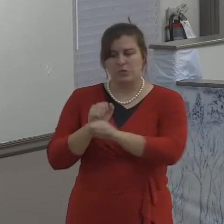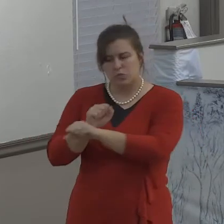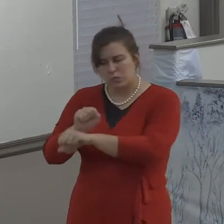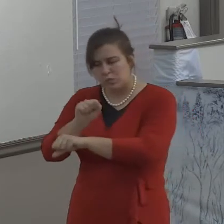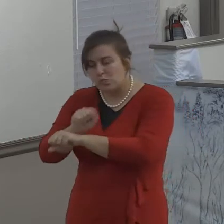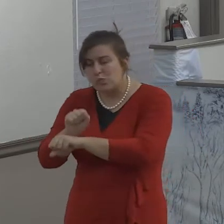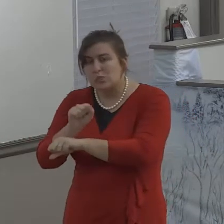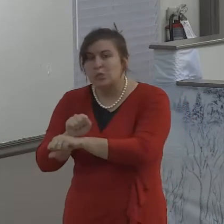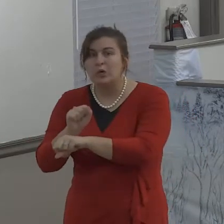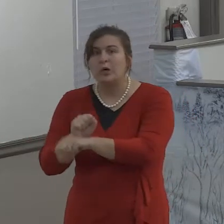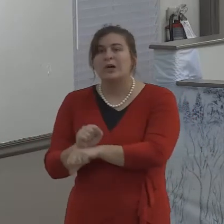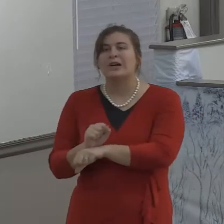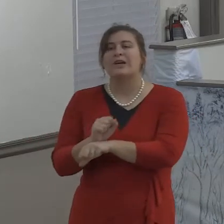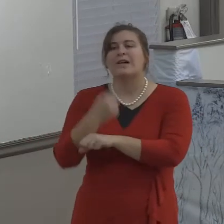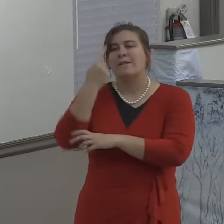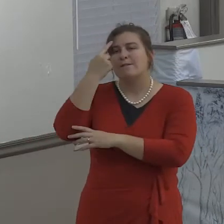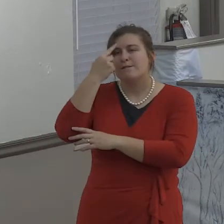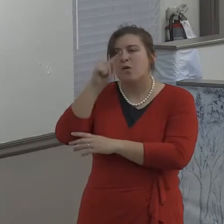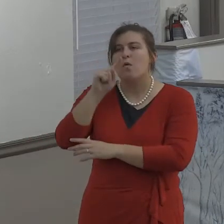order for it to stay warm.